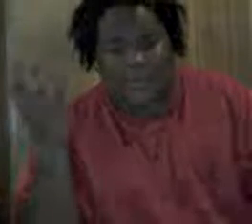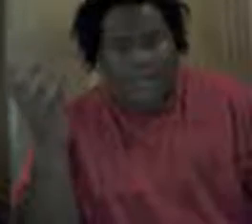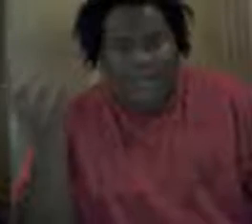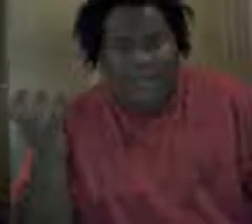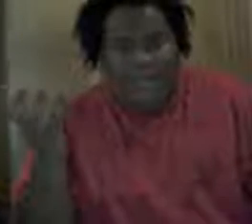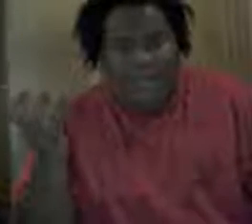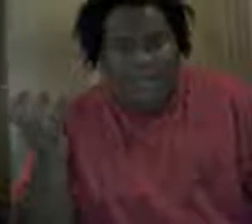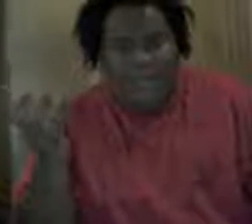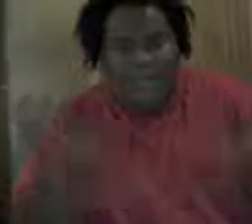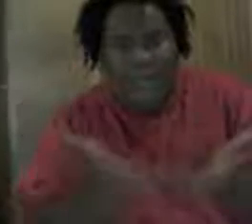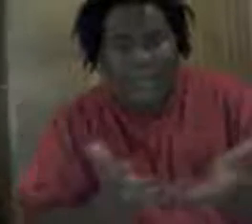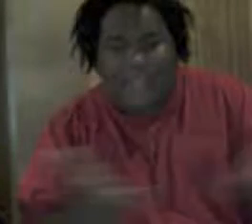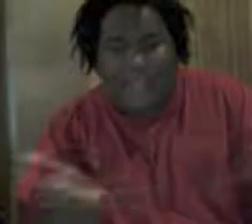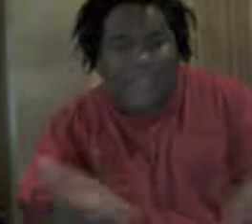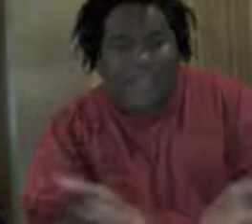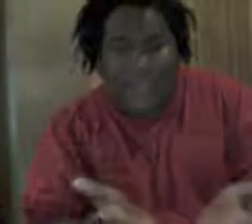this song sucks,